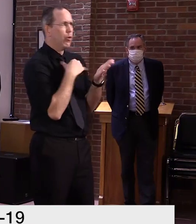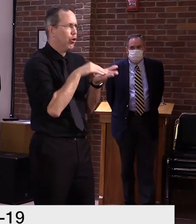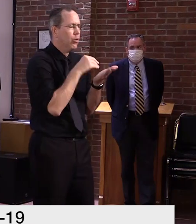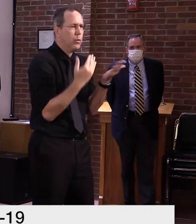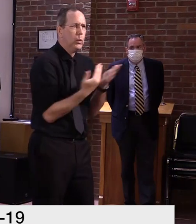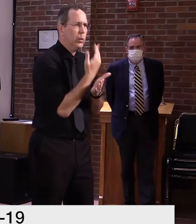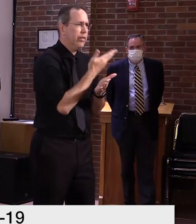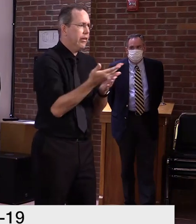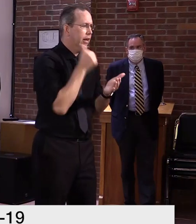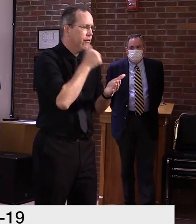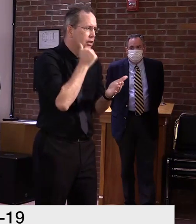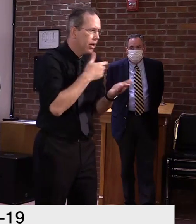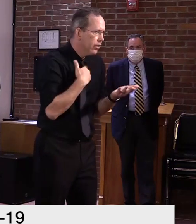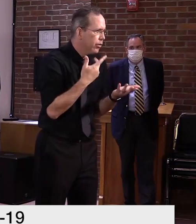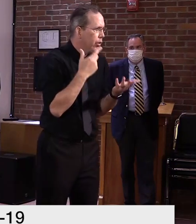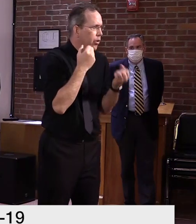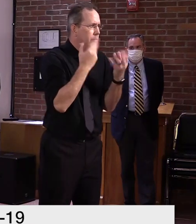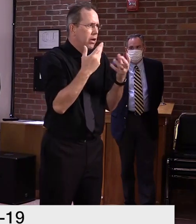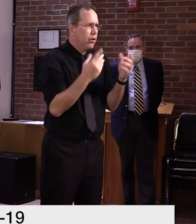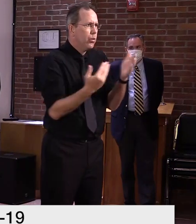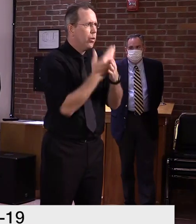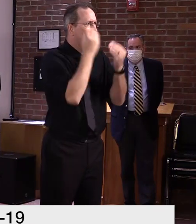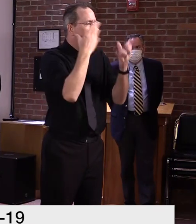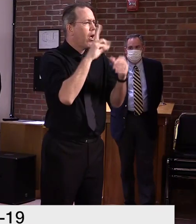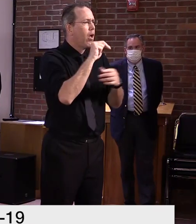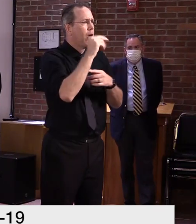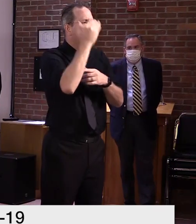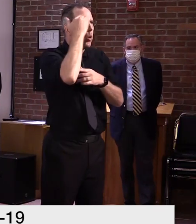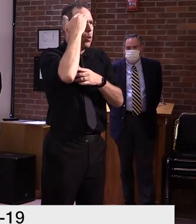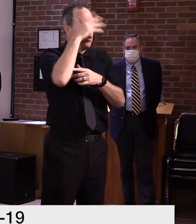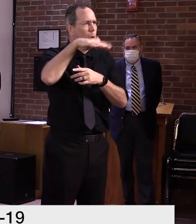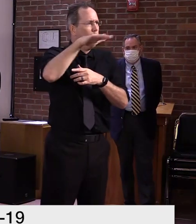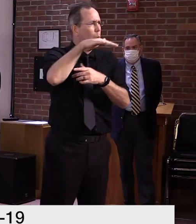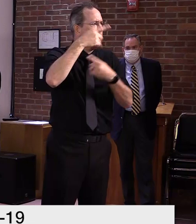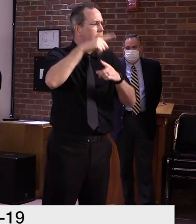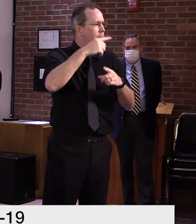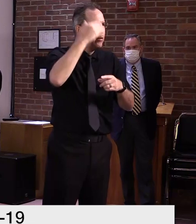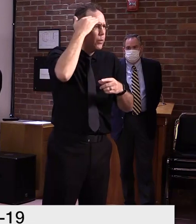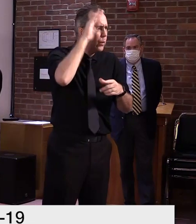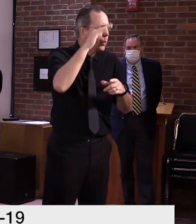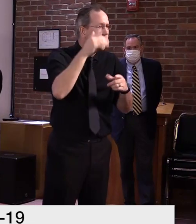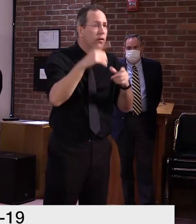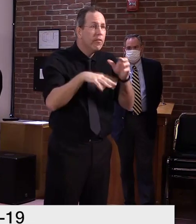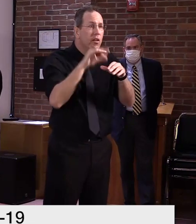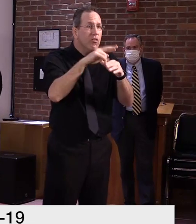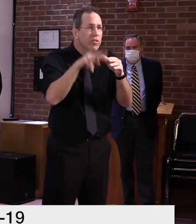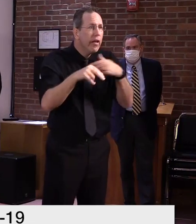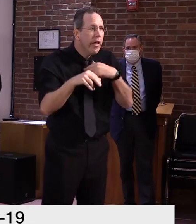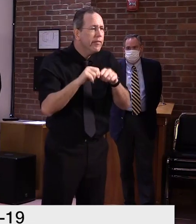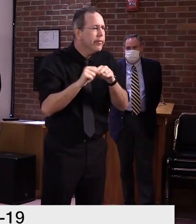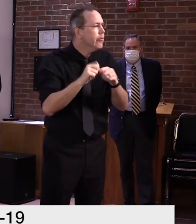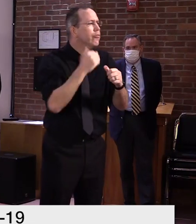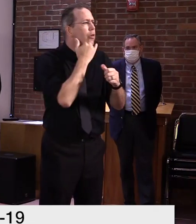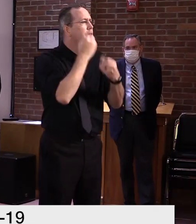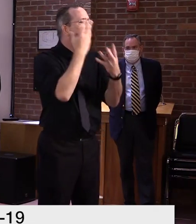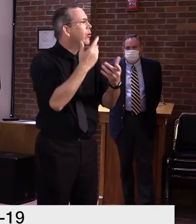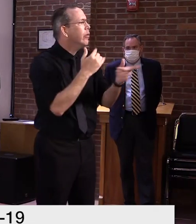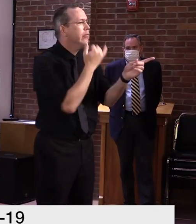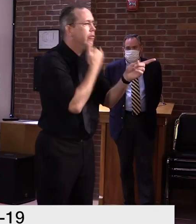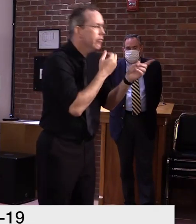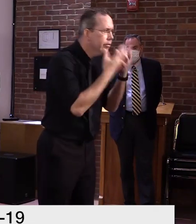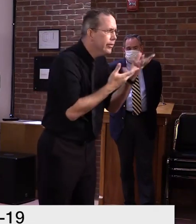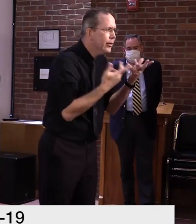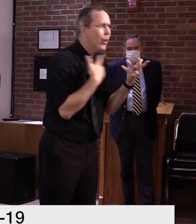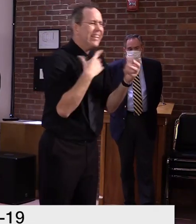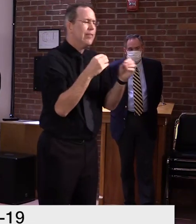conclusion that you can count on. So I believe they're working at it and hopefully we'll learn more